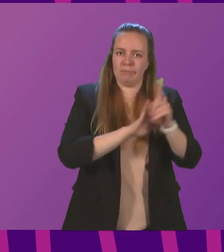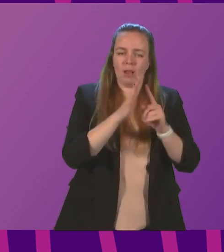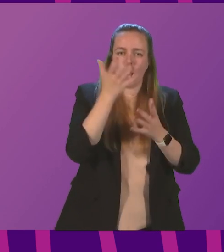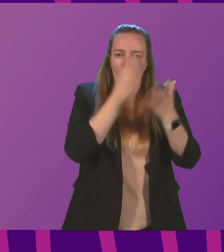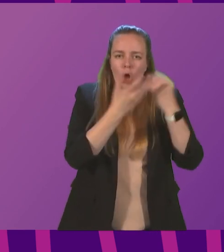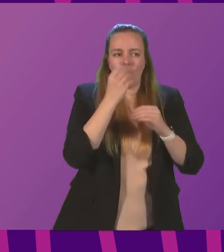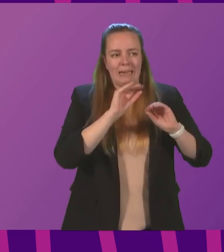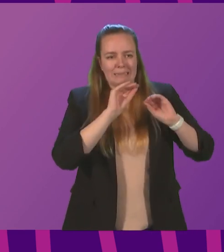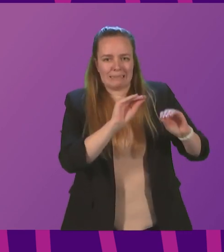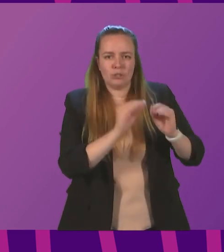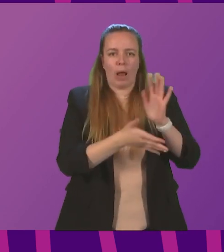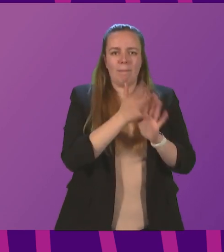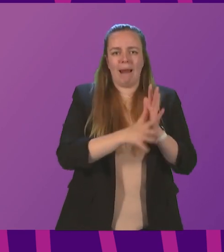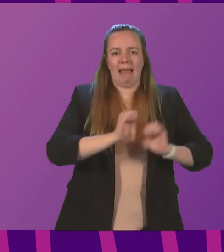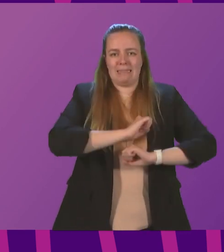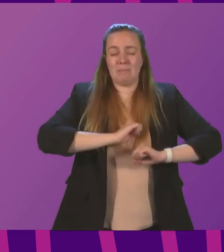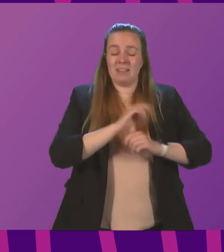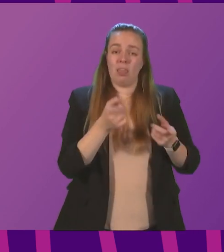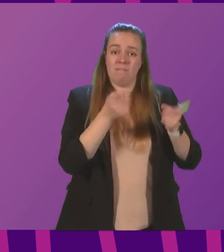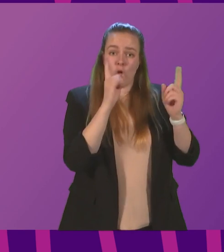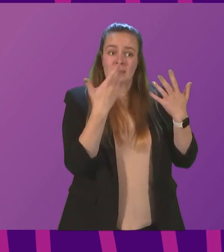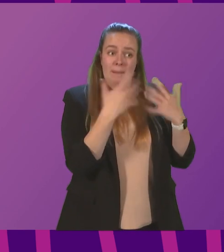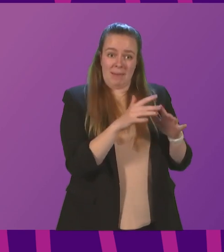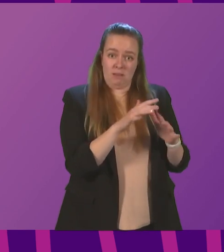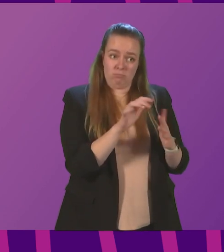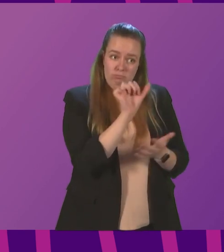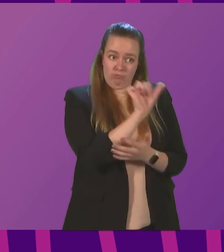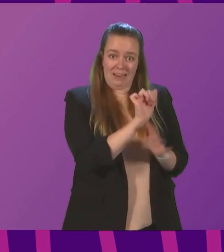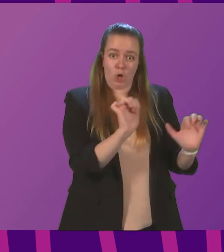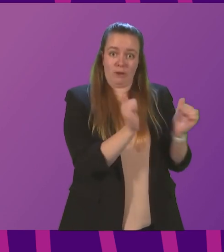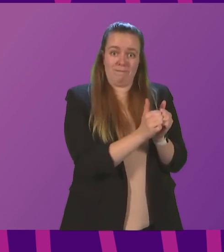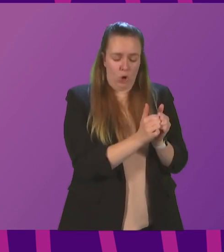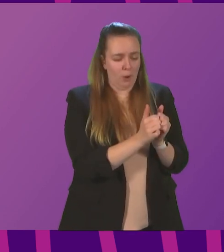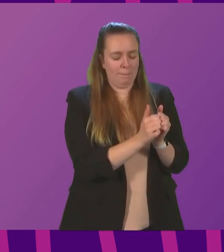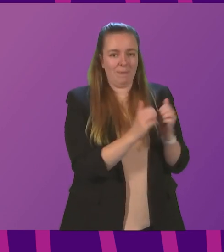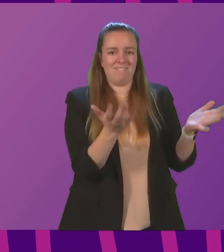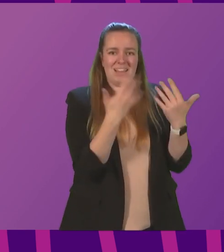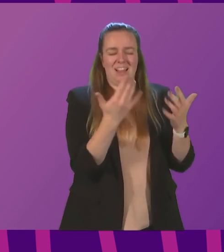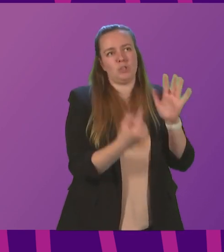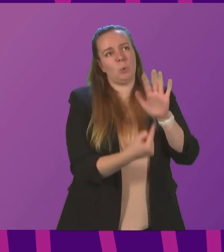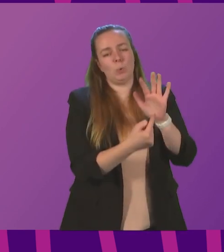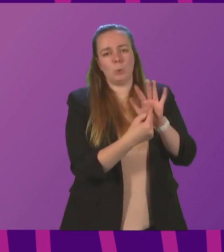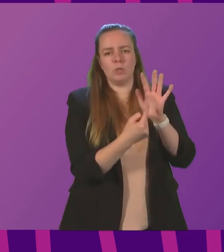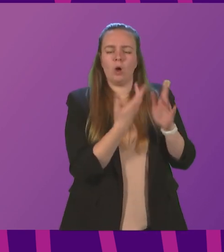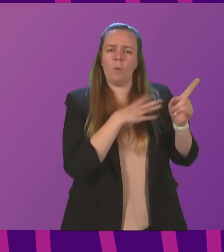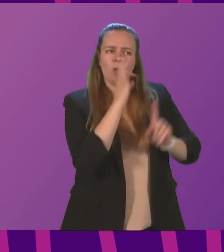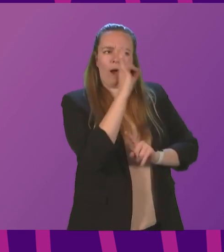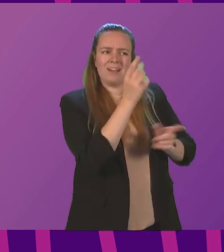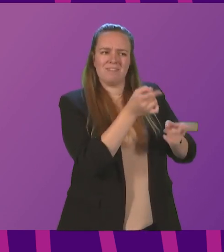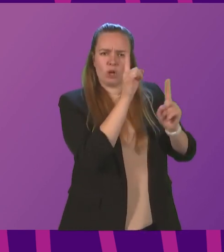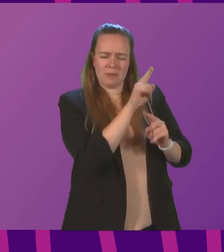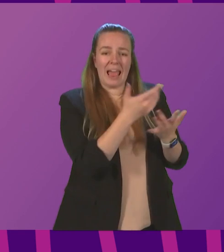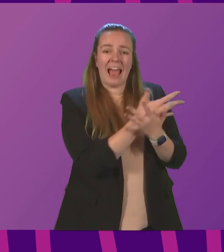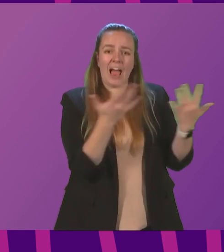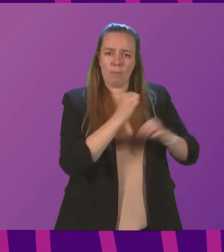teaching and play spaces. The First Minister has rightly confirmed the importance of ventilation. So, can I ask the First Minister, how many of those